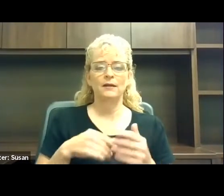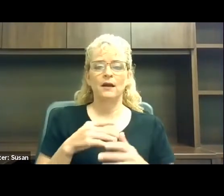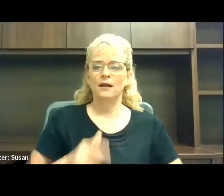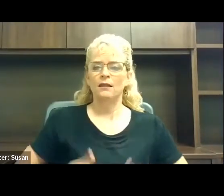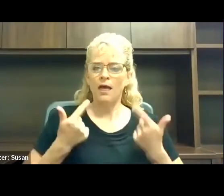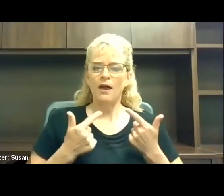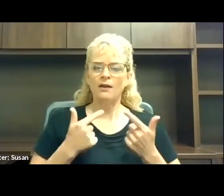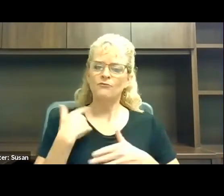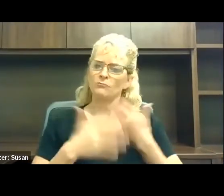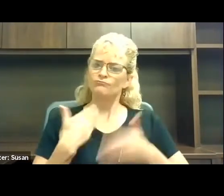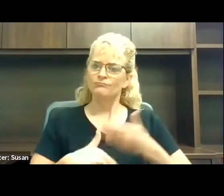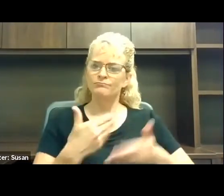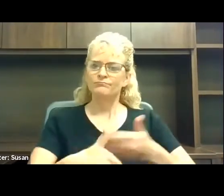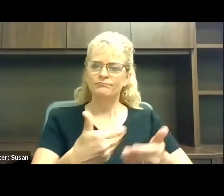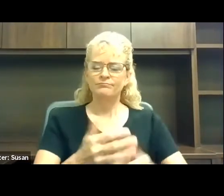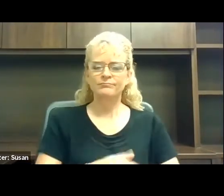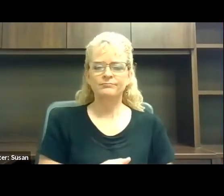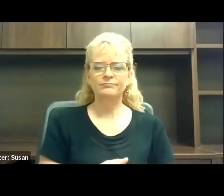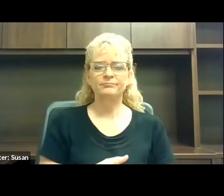So.